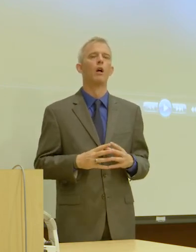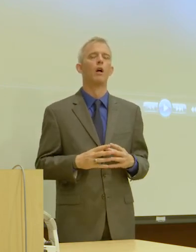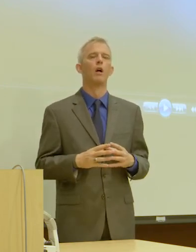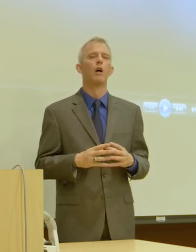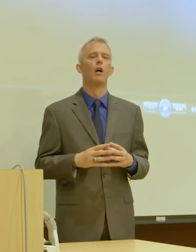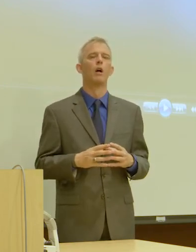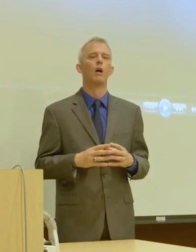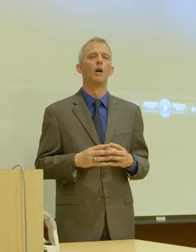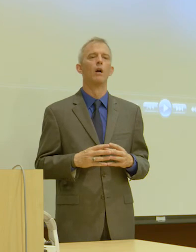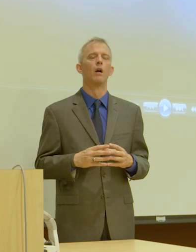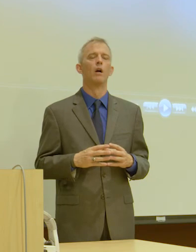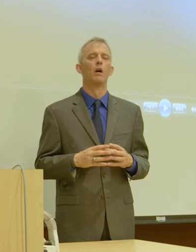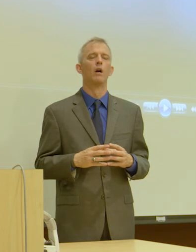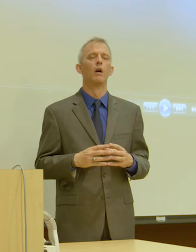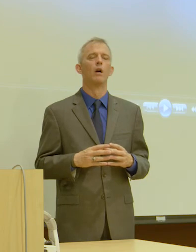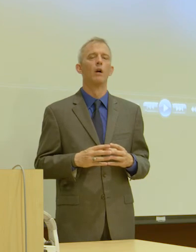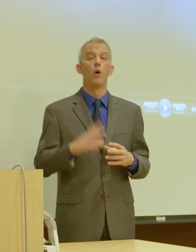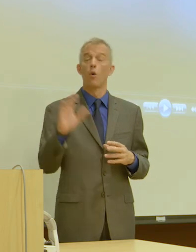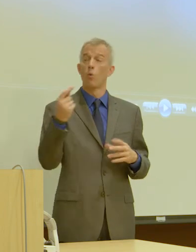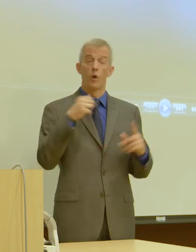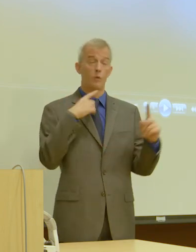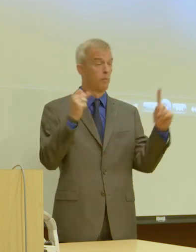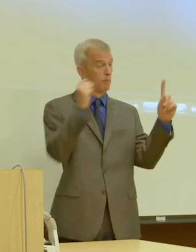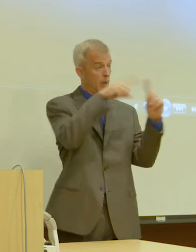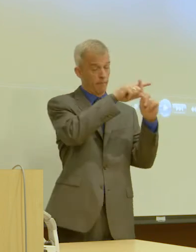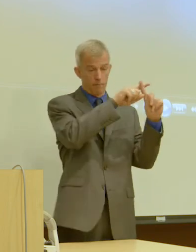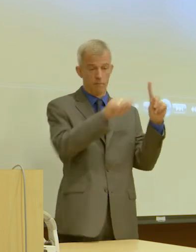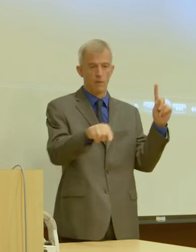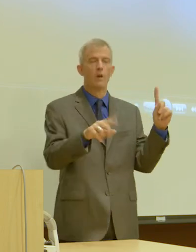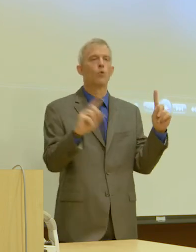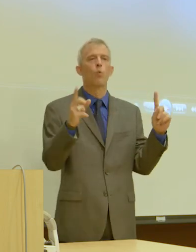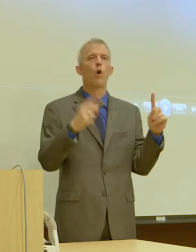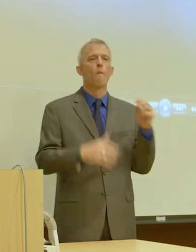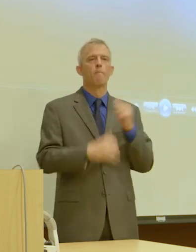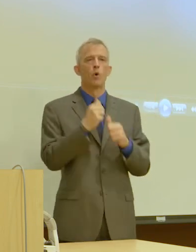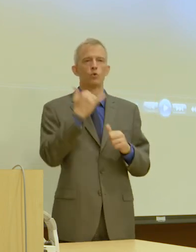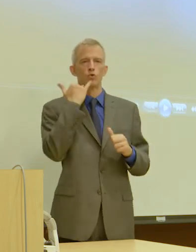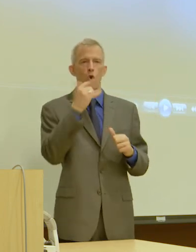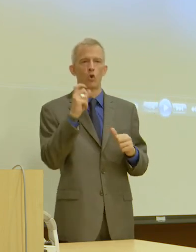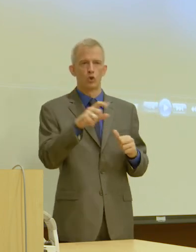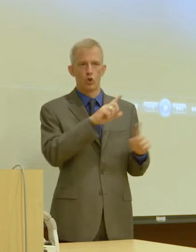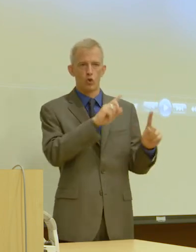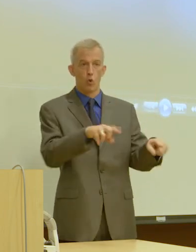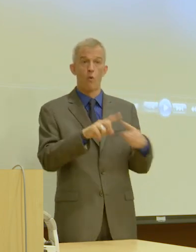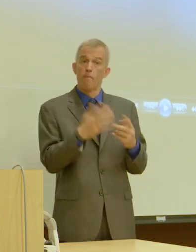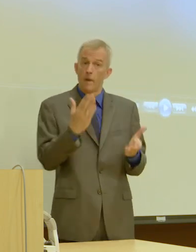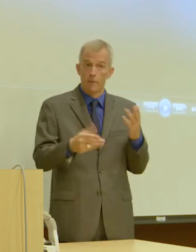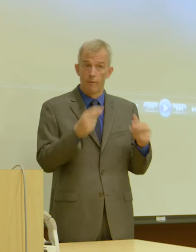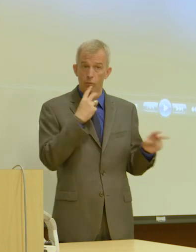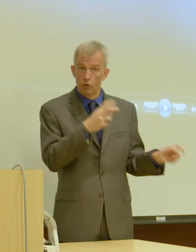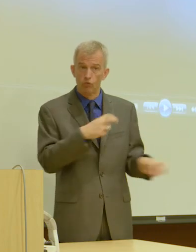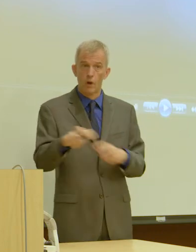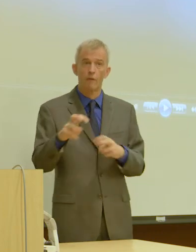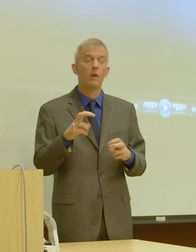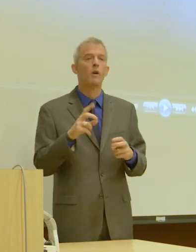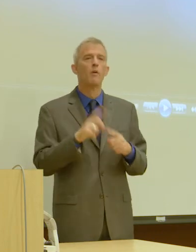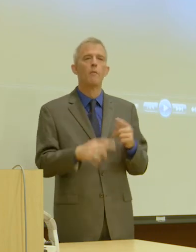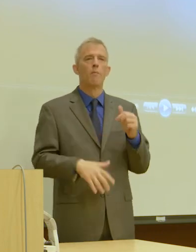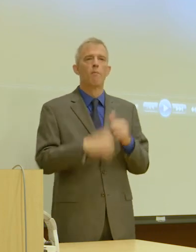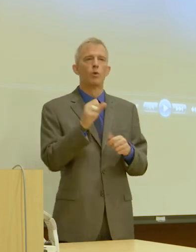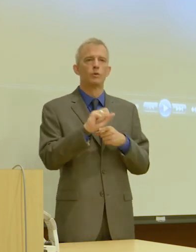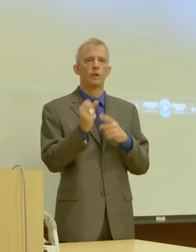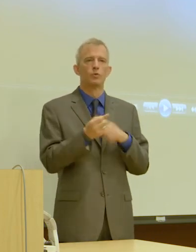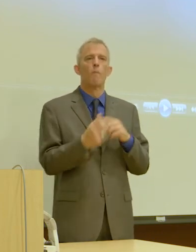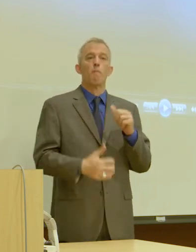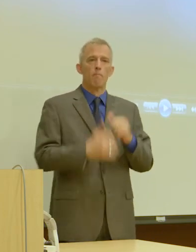That selection is based off where the most calls should go to. It may need to be transferred, but in most cases, the majority of the calls that